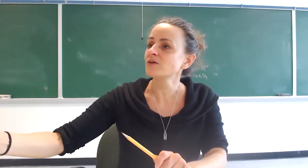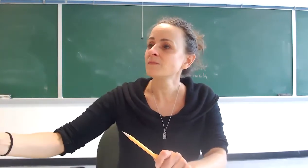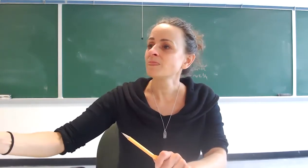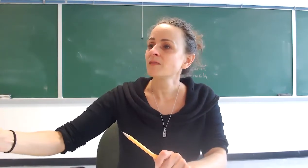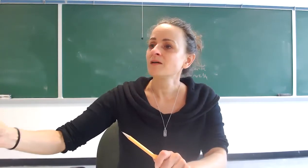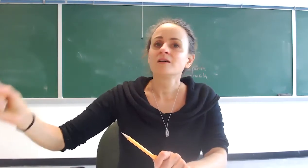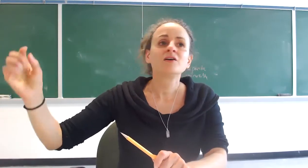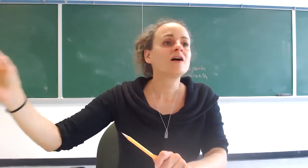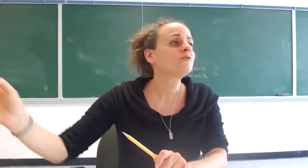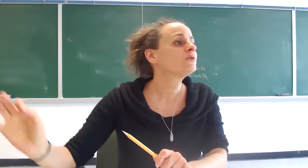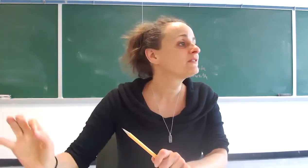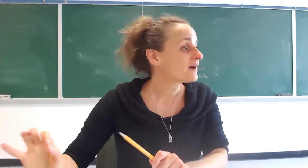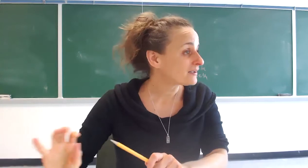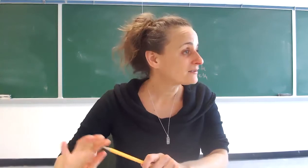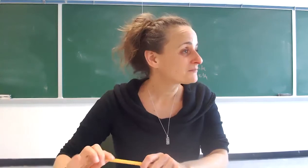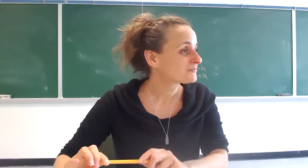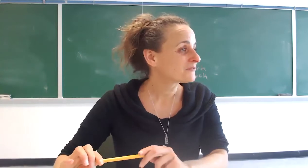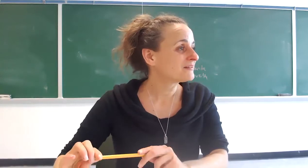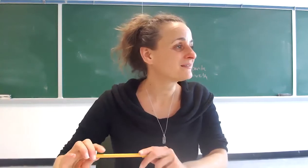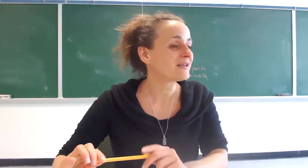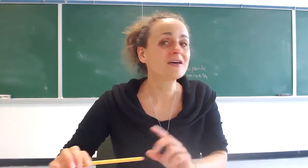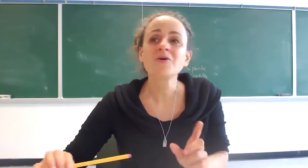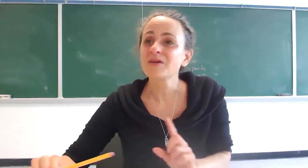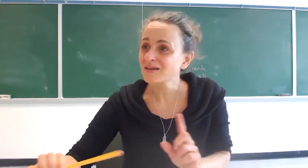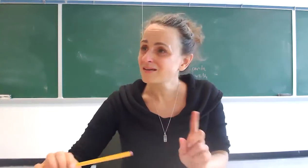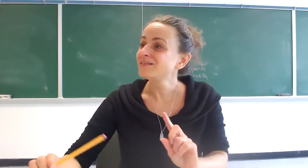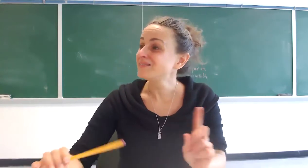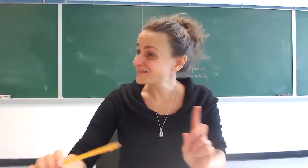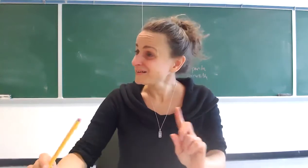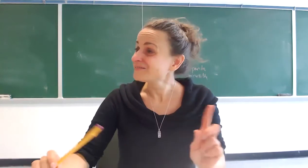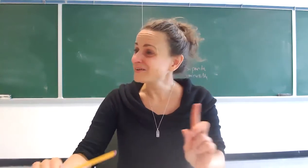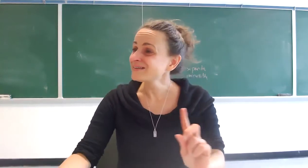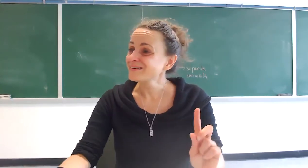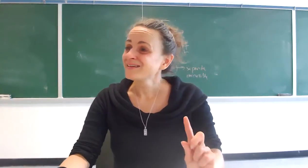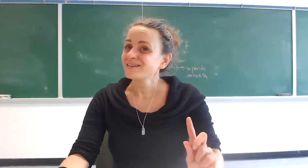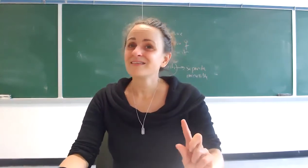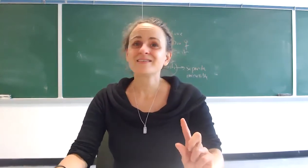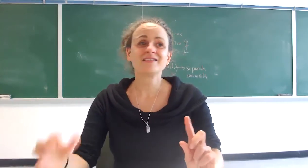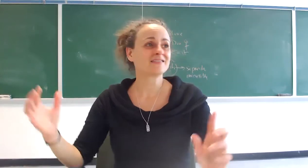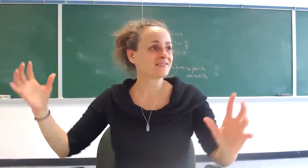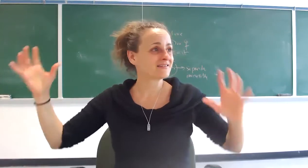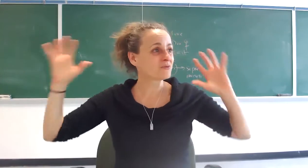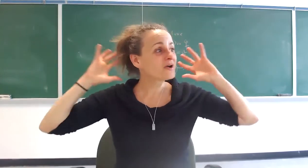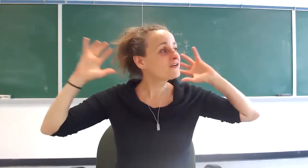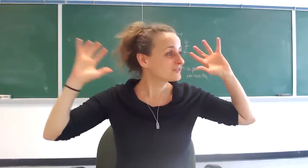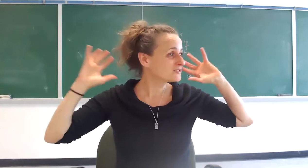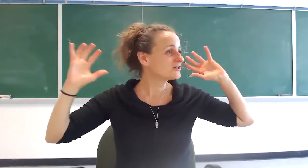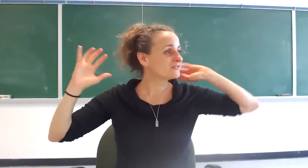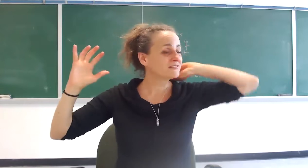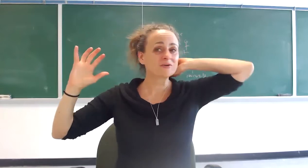god will die right he's echoing Nietzsche right he's he's he's aware of Nietzsche obviously when